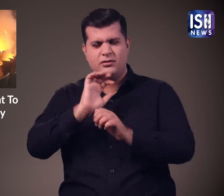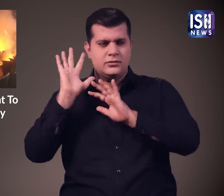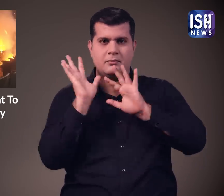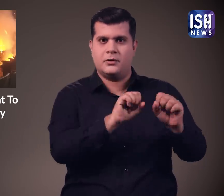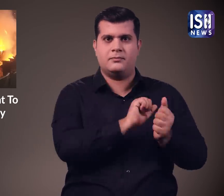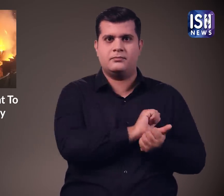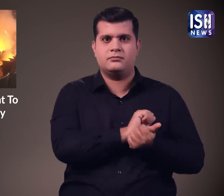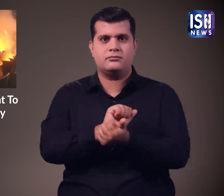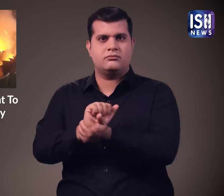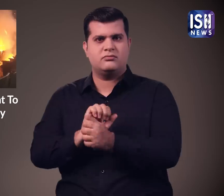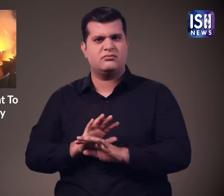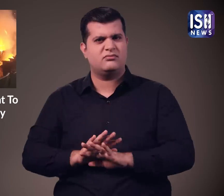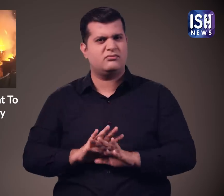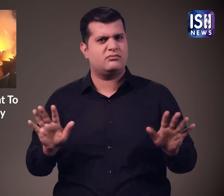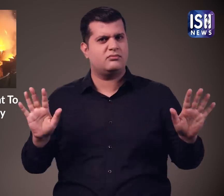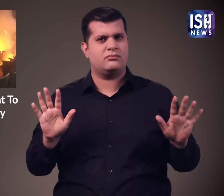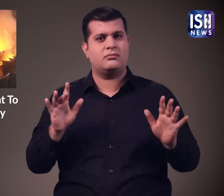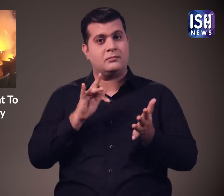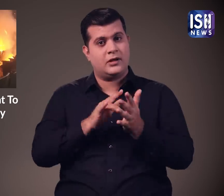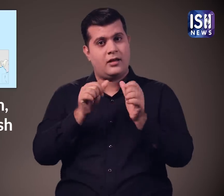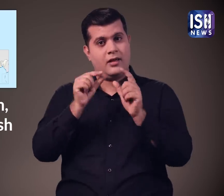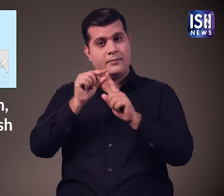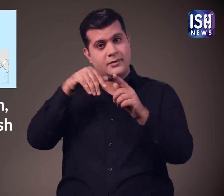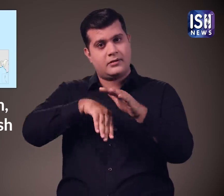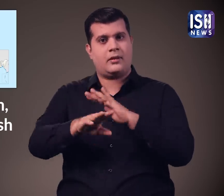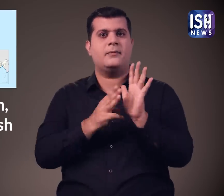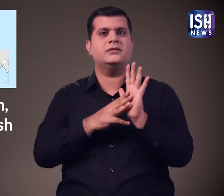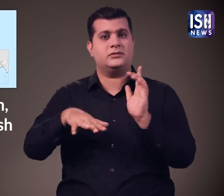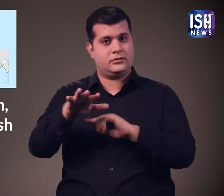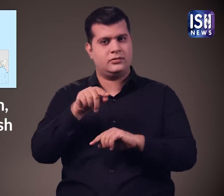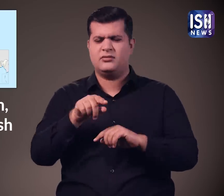Pradesh's Machli Patnam. Total 9 people have been arrested in the incident.